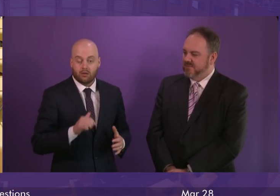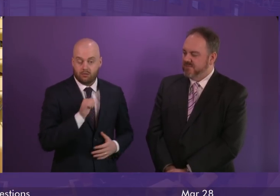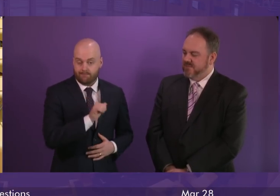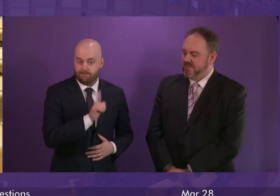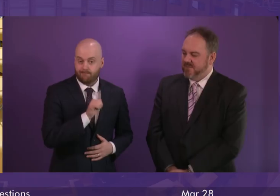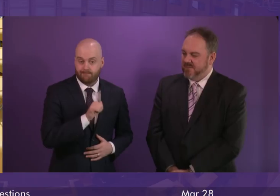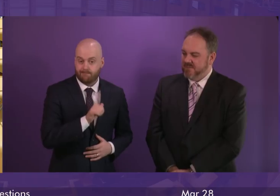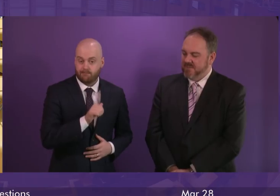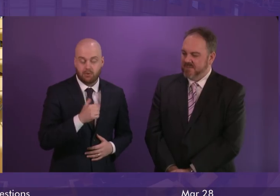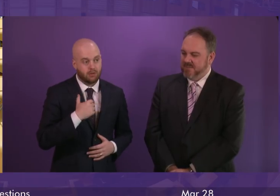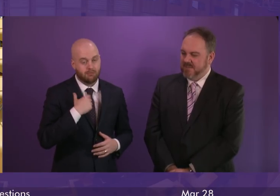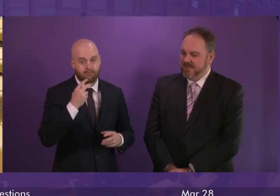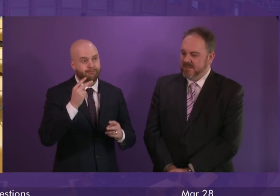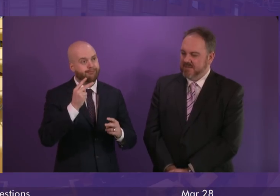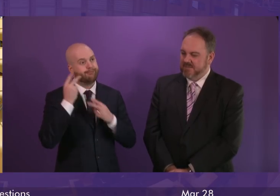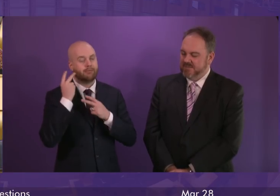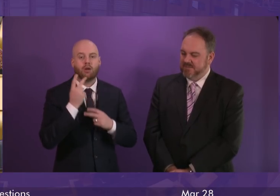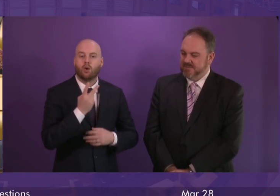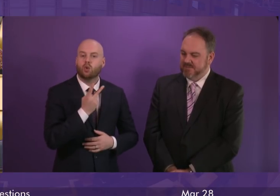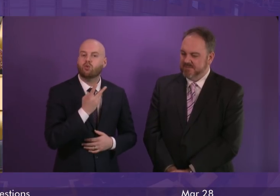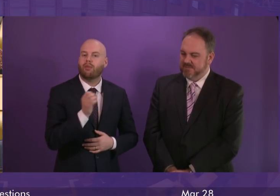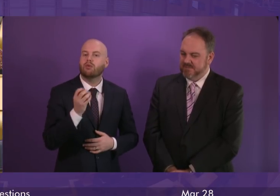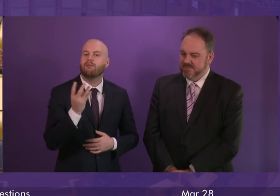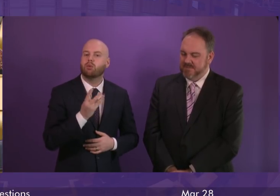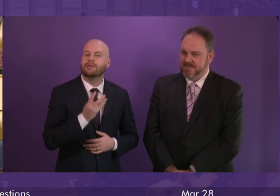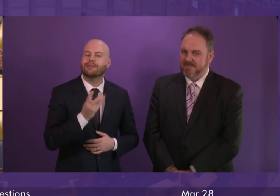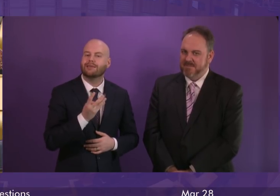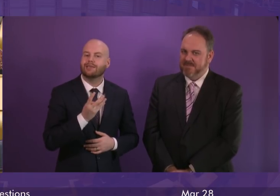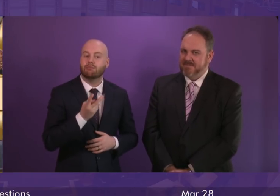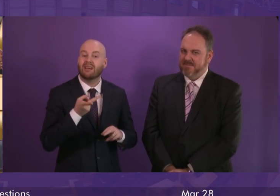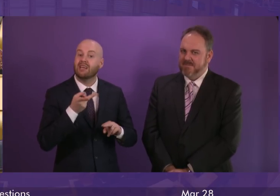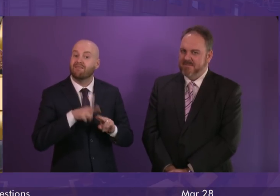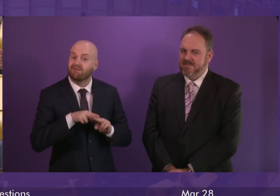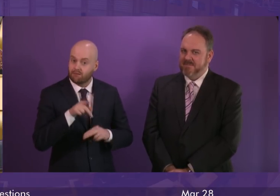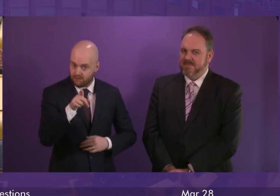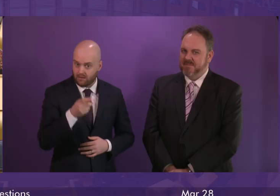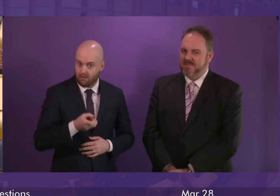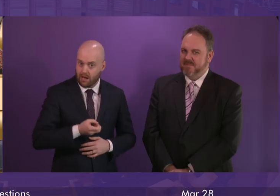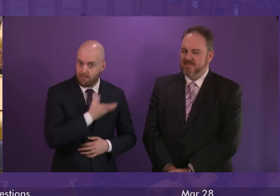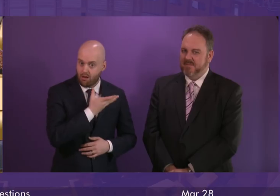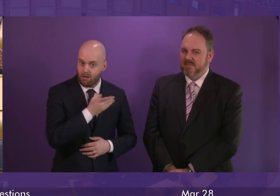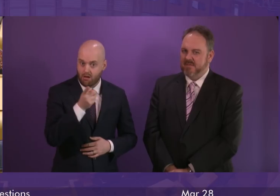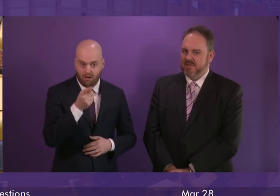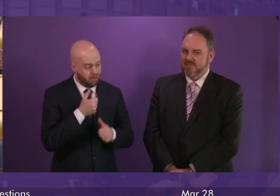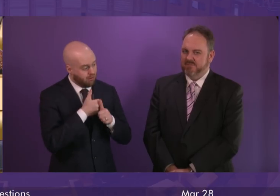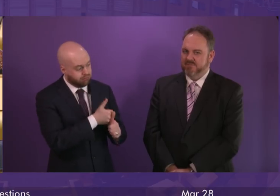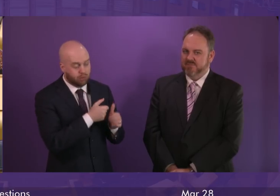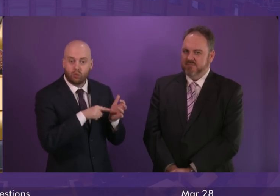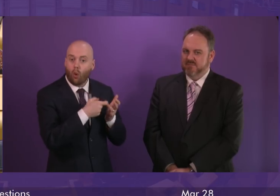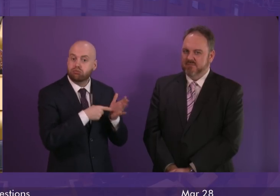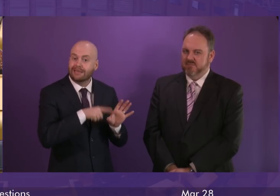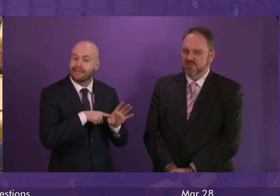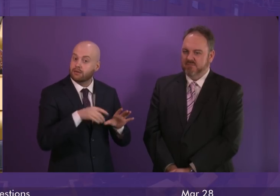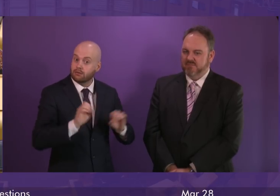back a few years to 2014 and I reflect on the fact that if Labour hadn't teamed up with the Tories to stop Scotland becoming